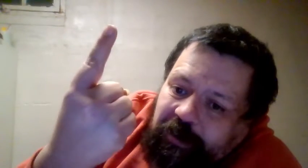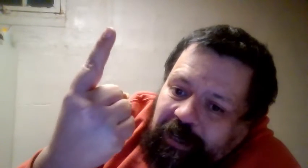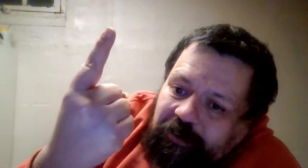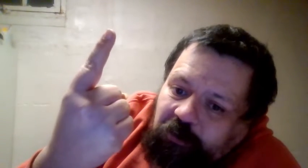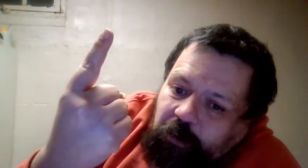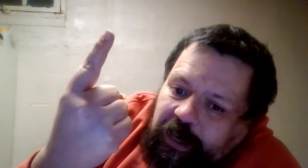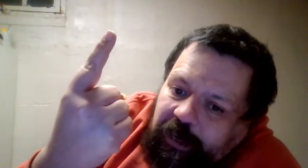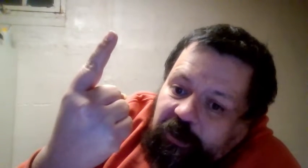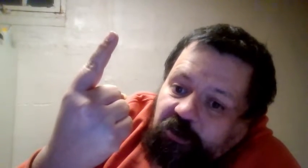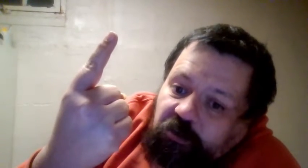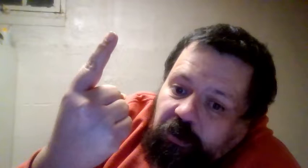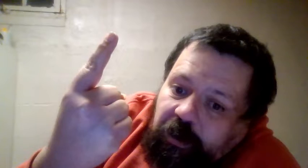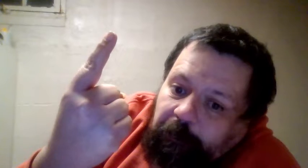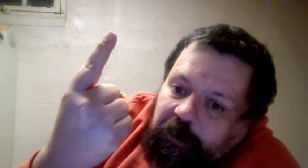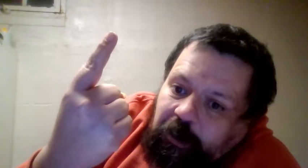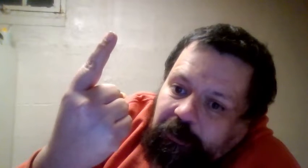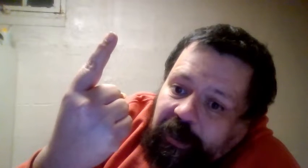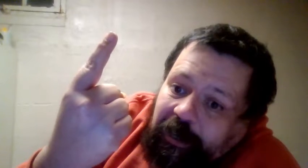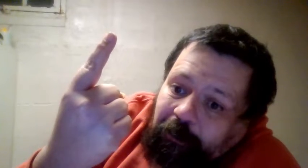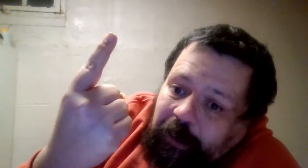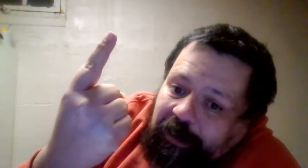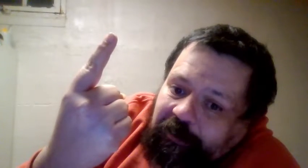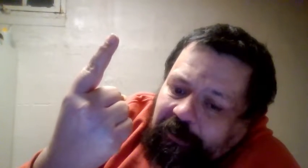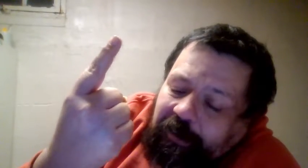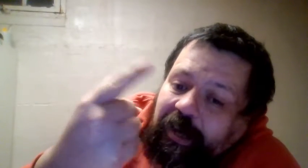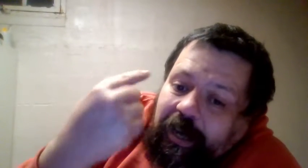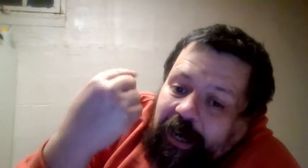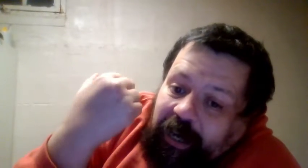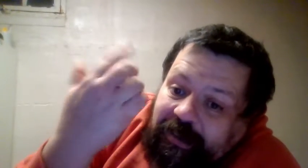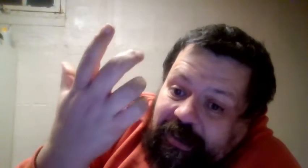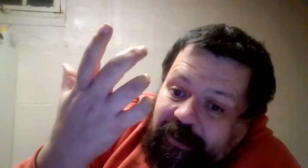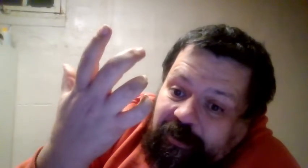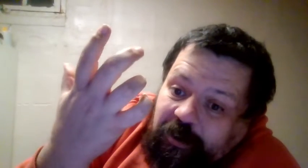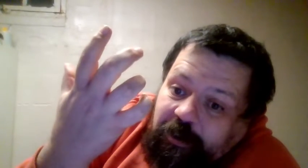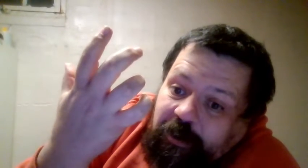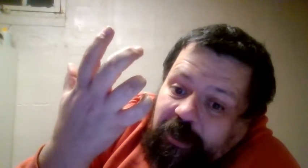2020, you screwed it up with no title matches, and this year you're gonna,